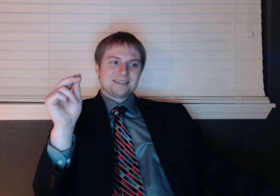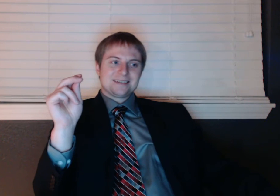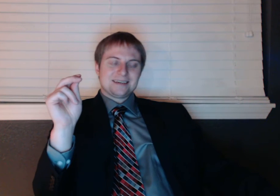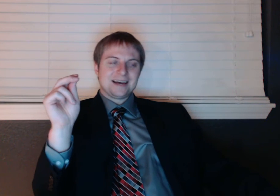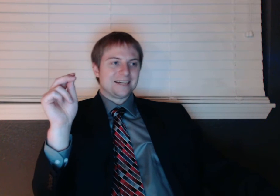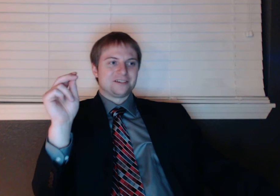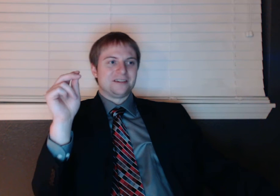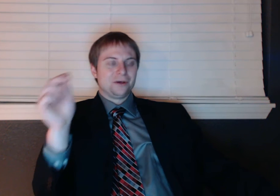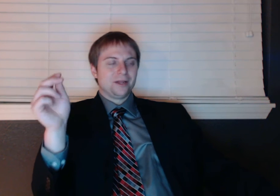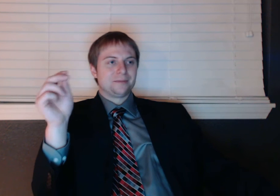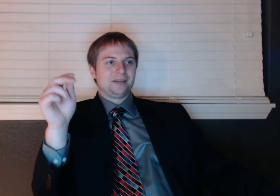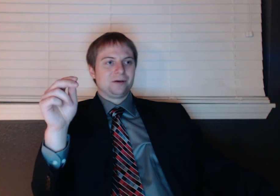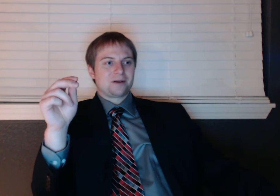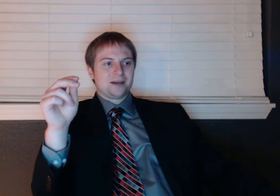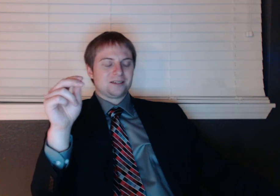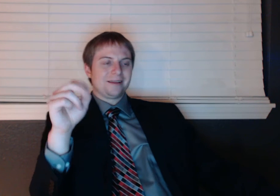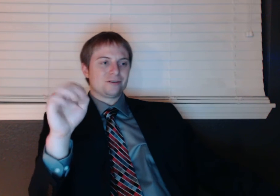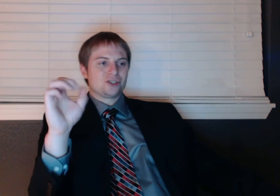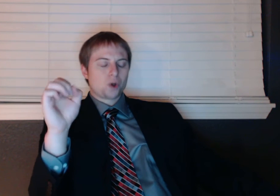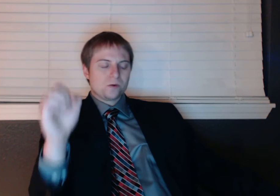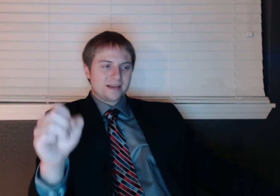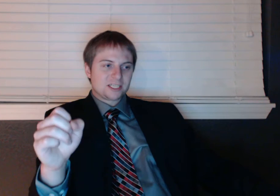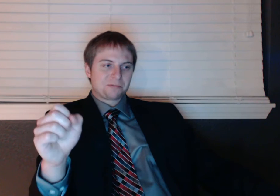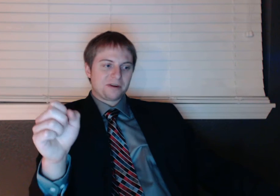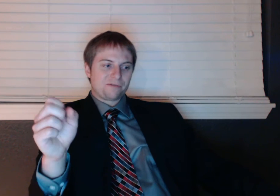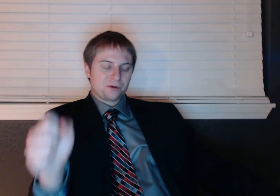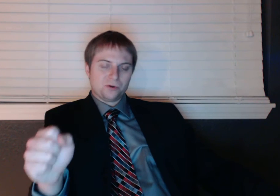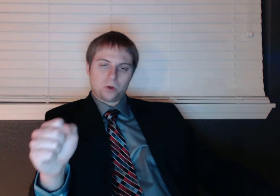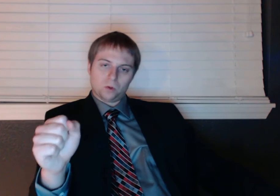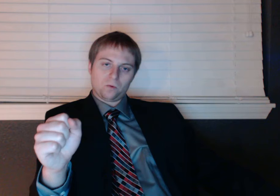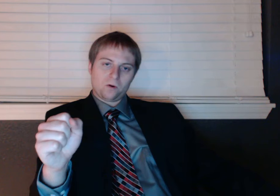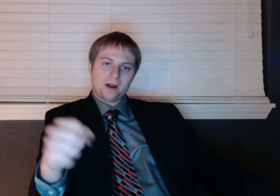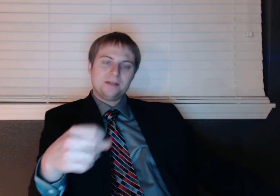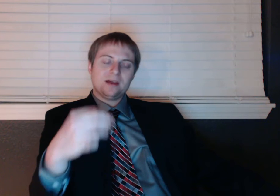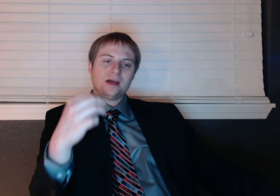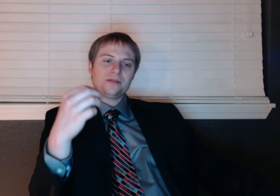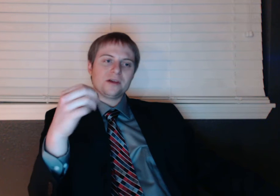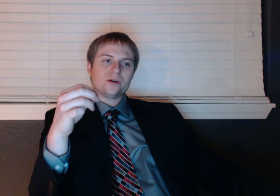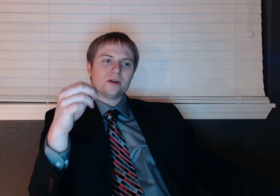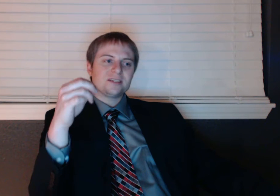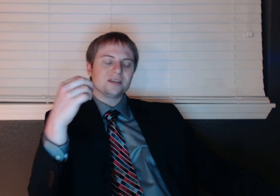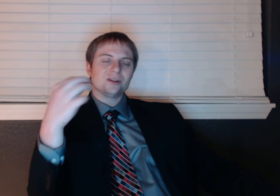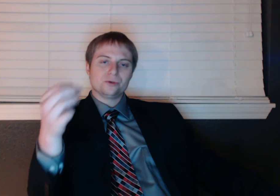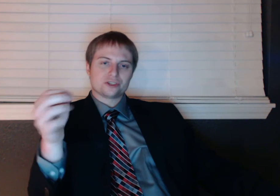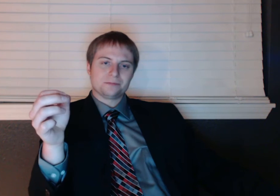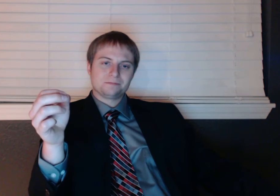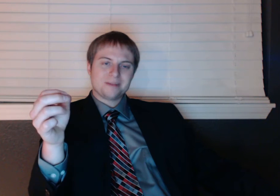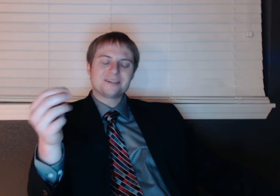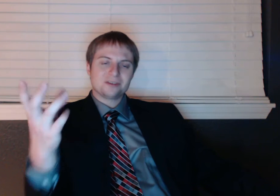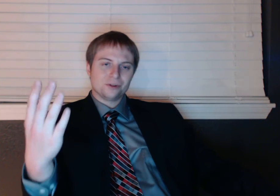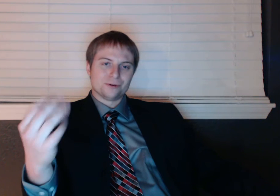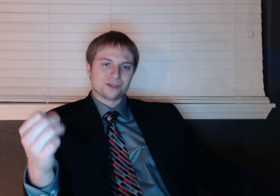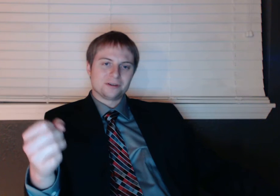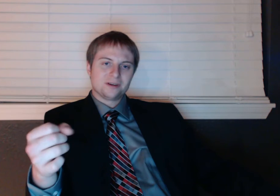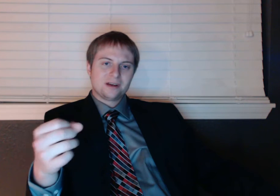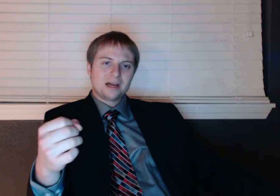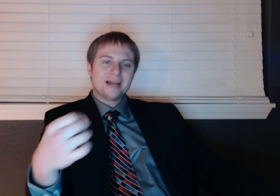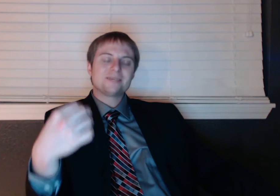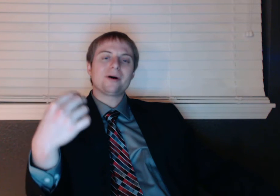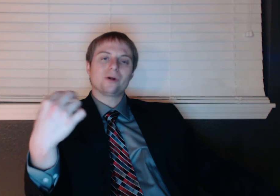And just neolibs and neocons, they are so desperate for a new Cold War and they're, it's an illusion. It's an illusion. It's